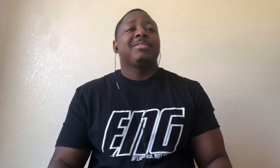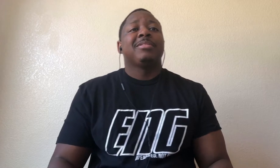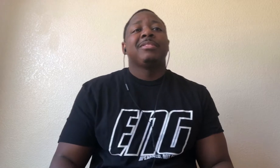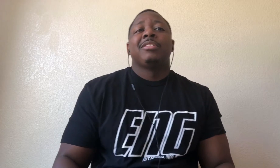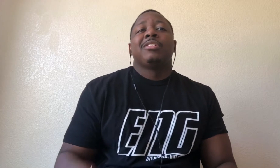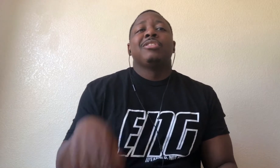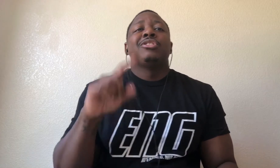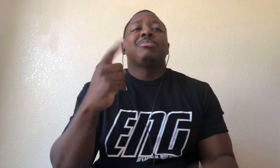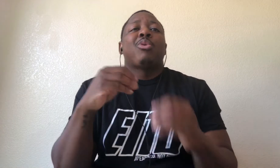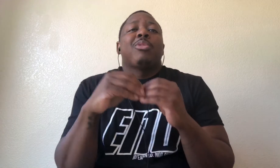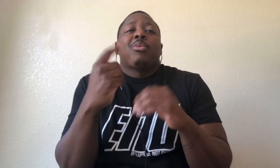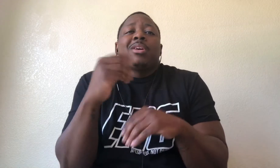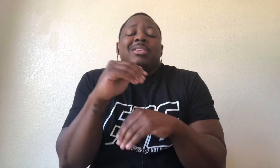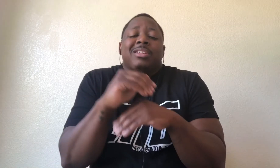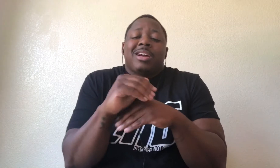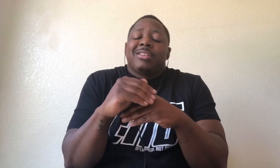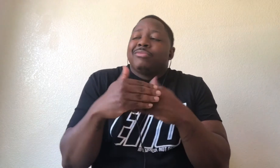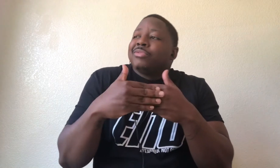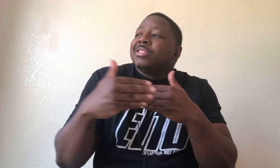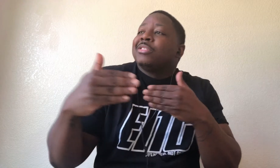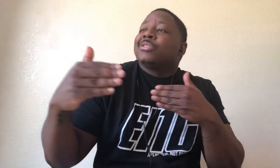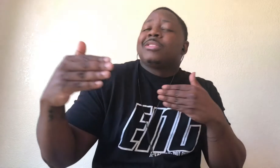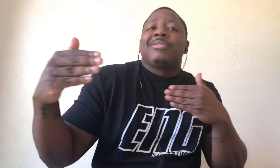More than just one night together exclusively